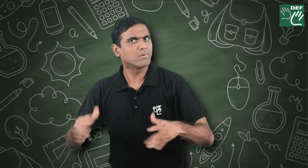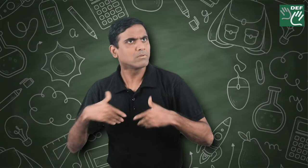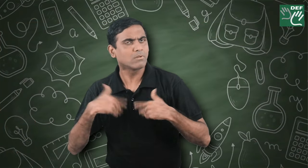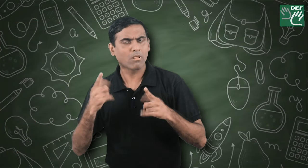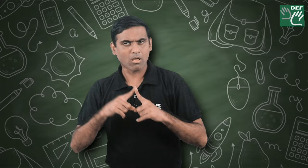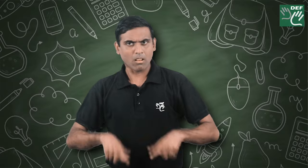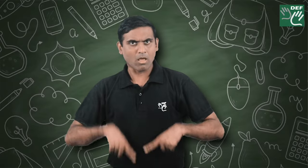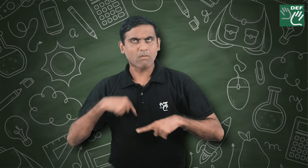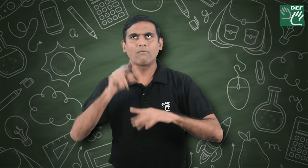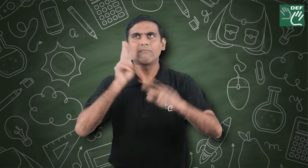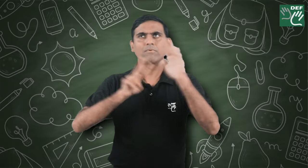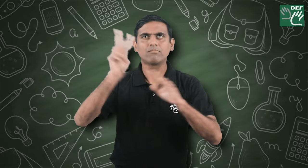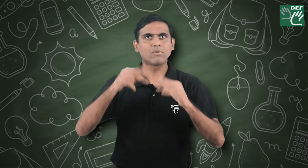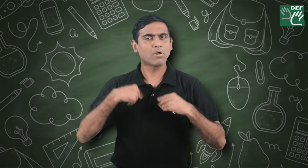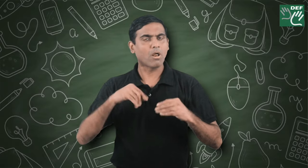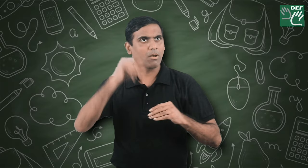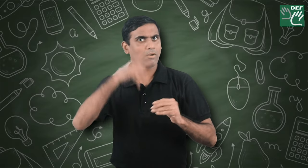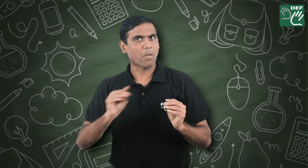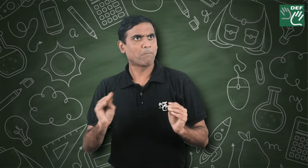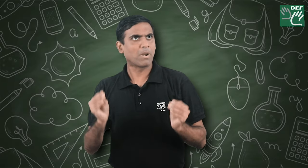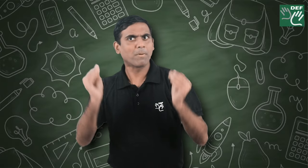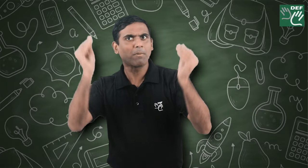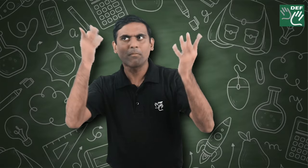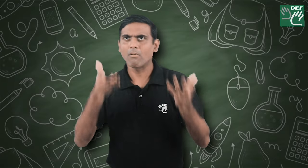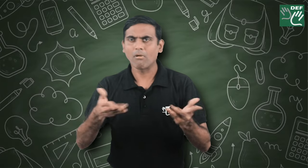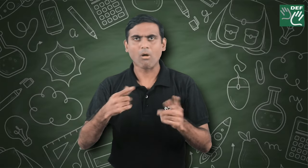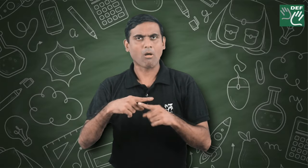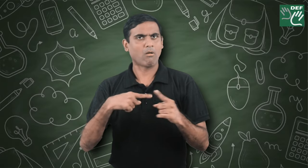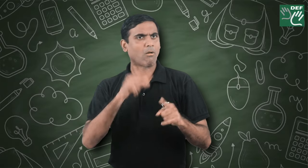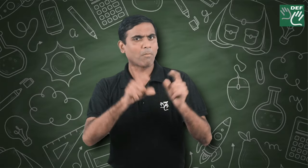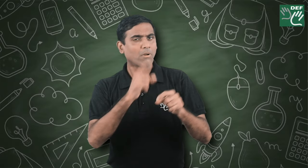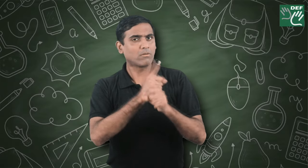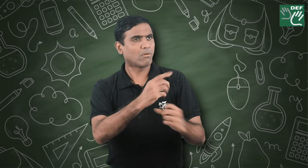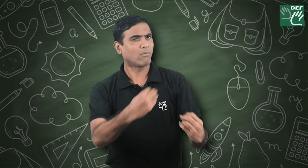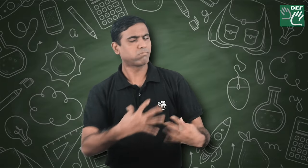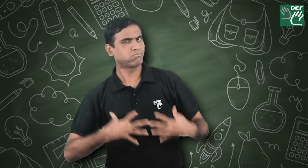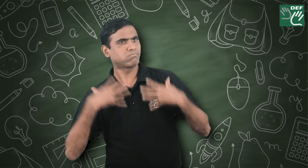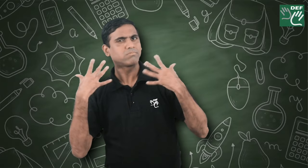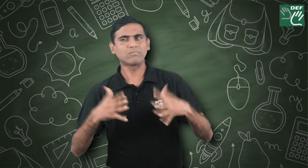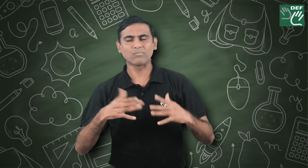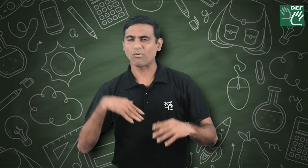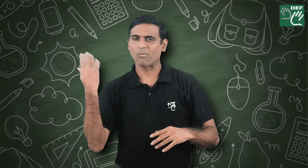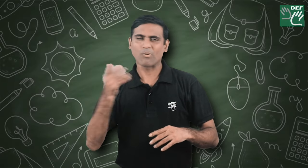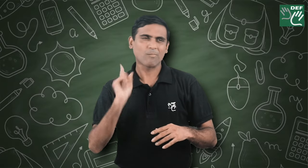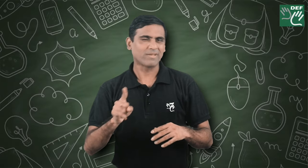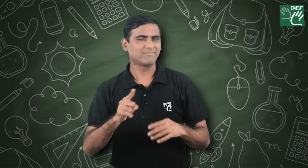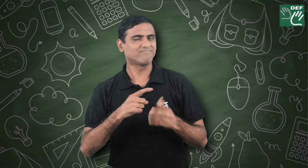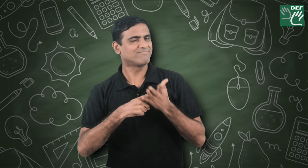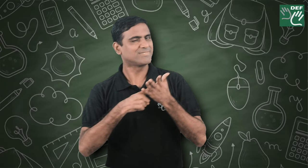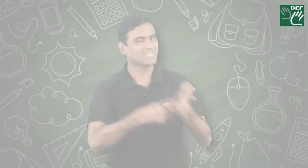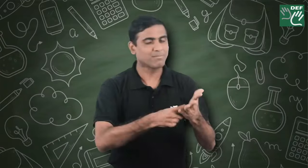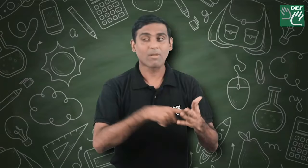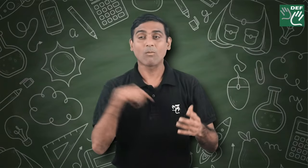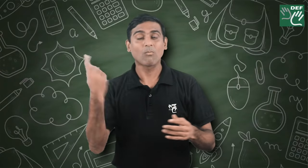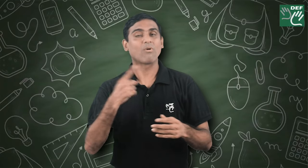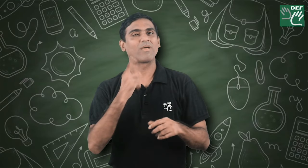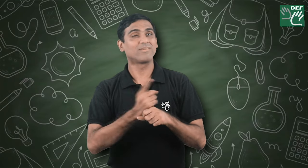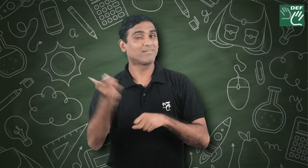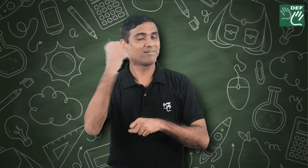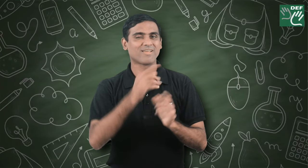manifested the vision for a better life. So take out some time to wish the teacher in your life who has inspired you to become a better version of